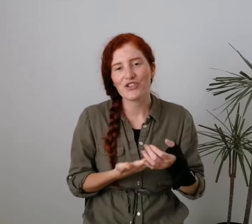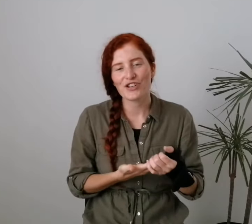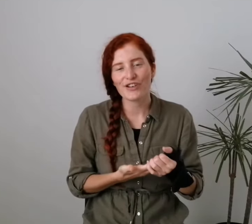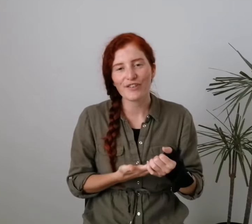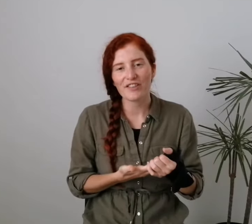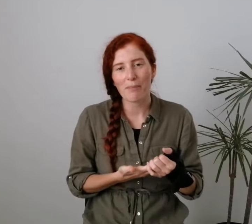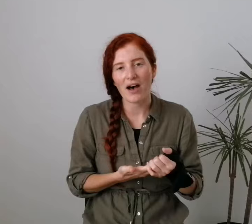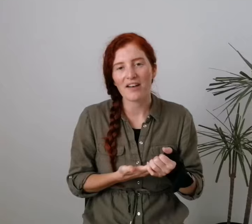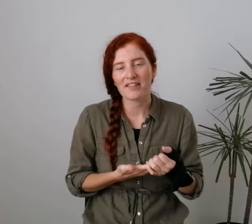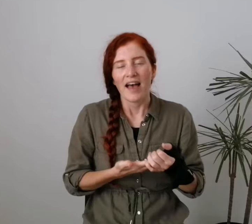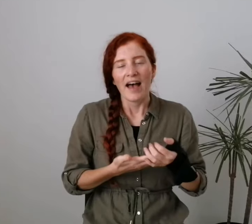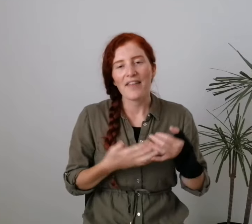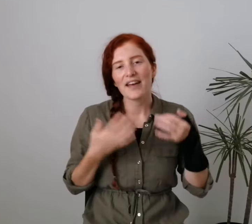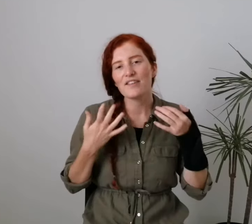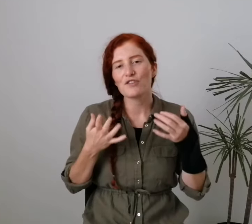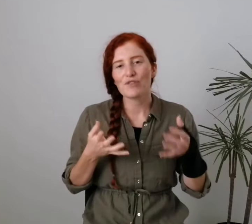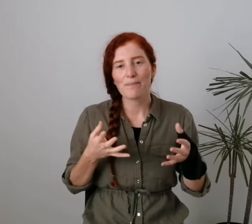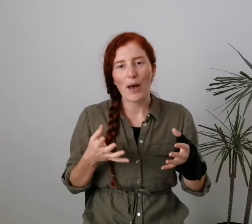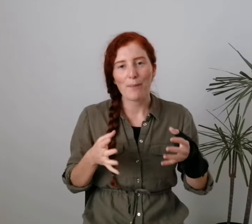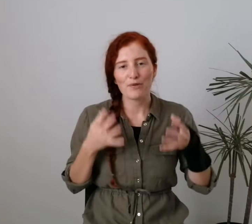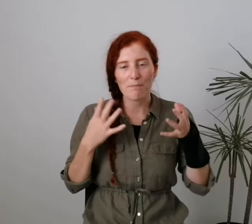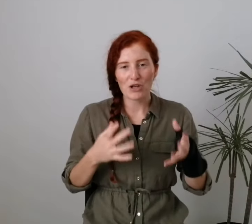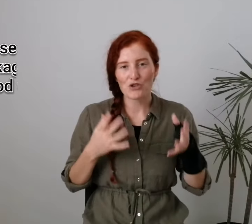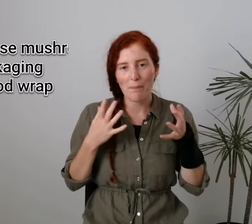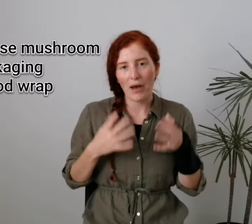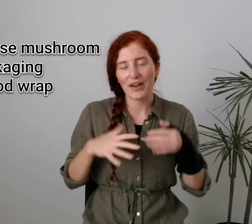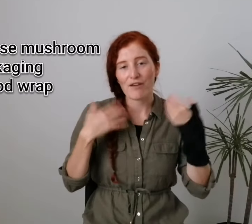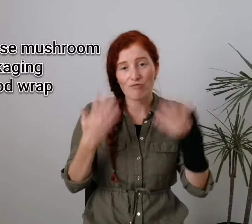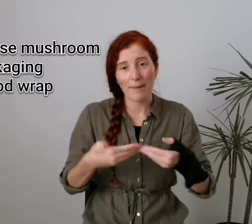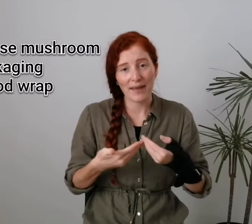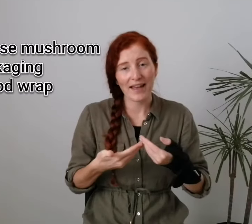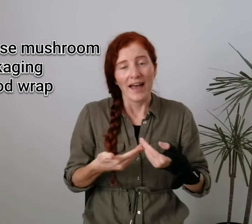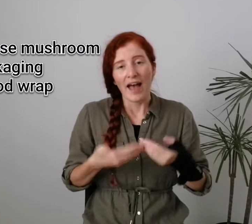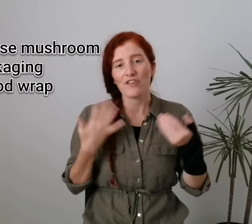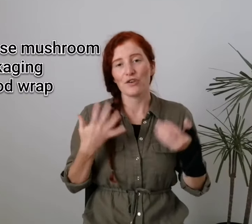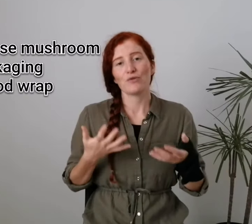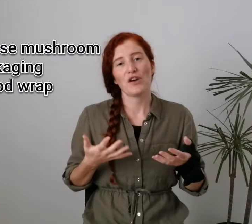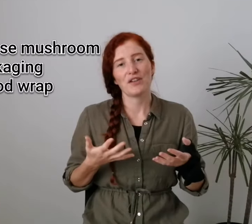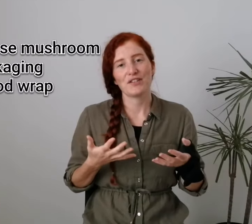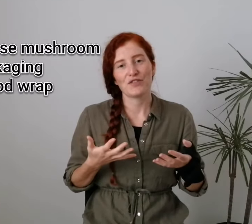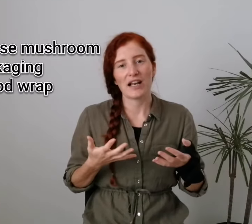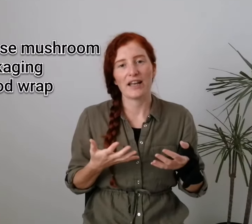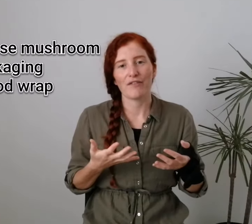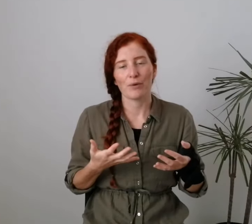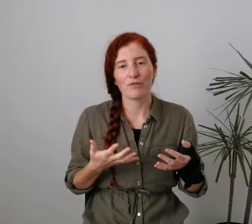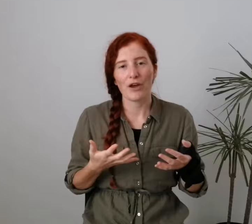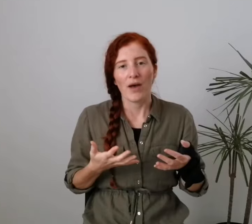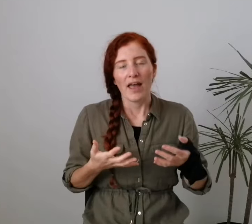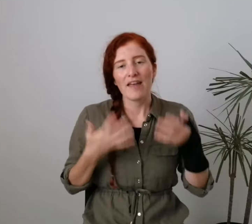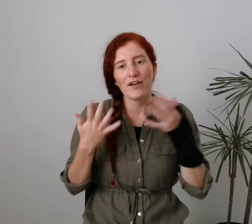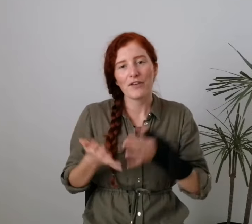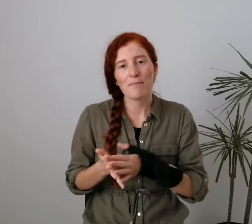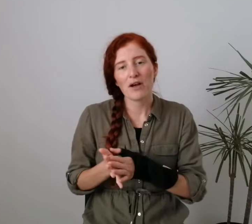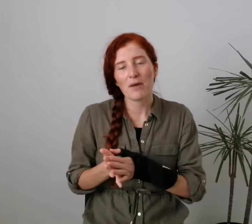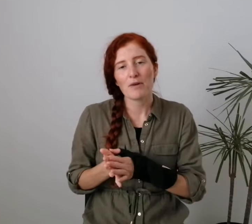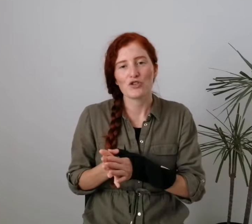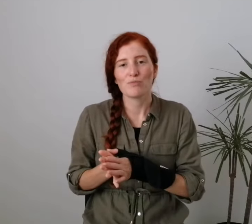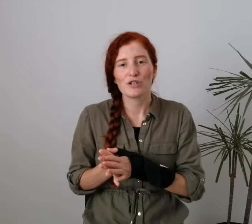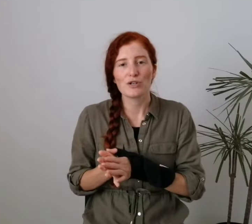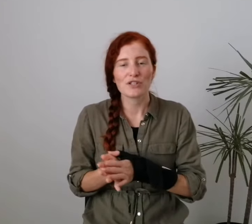mentioned lots in the past. And that is to repurpose mushroom punnet wrapping as an alternative to cling film. So if I don't buy my mushrooms loose,